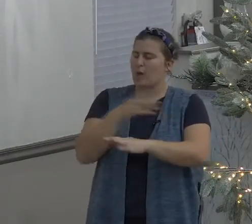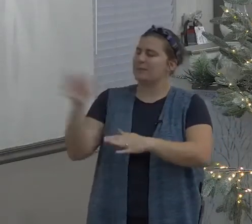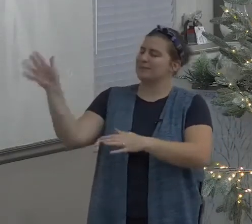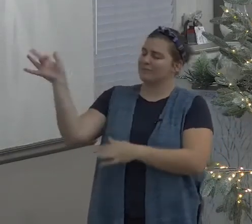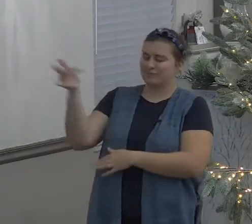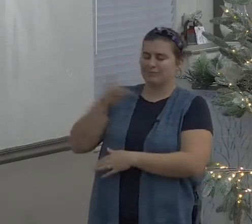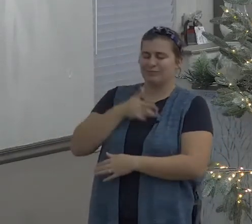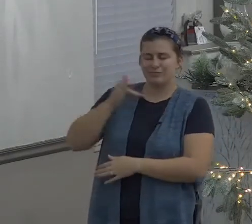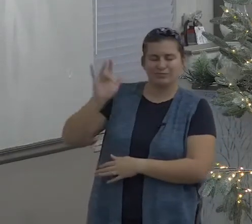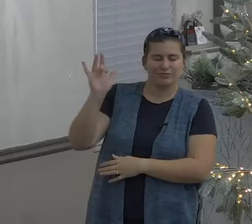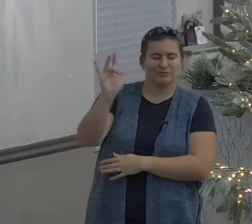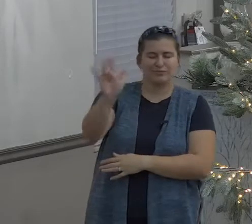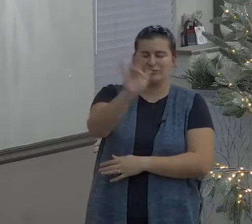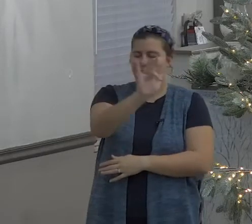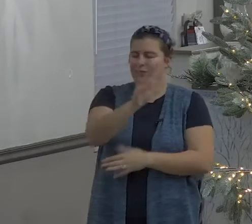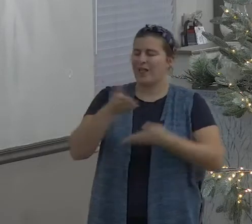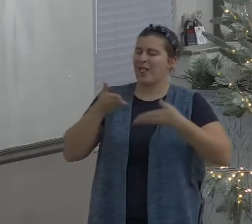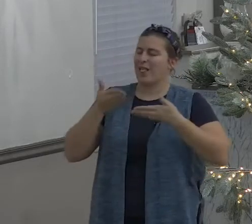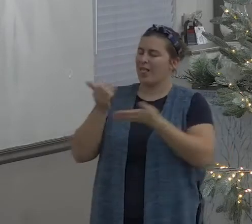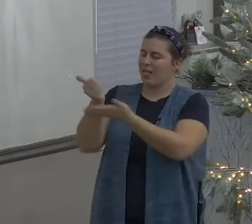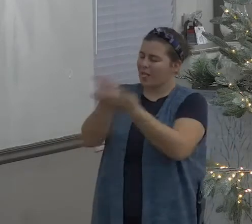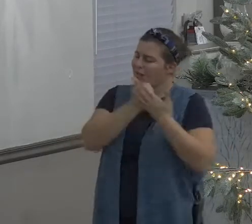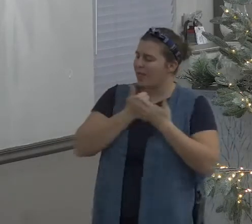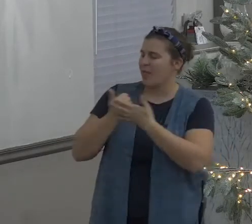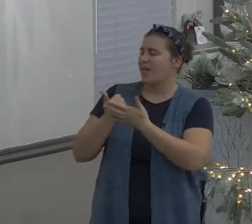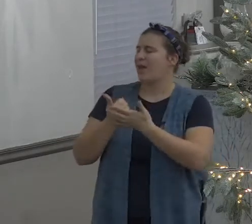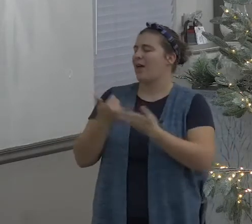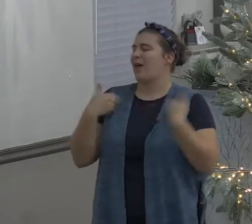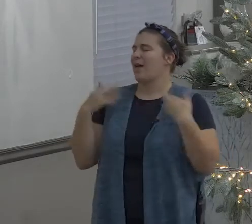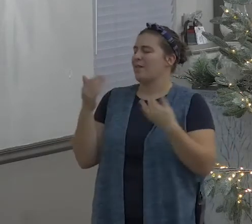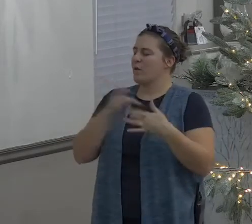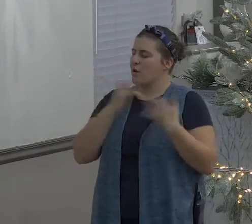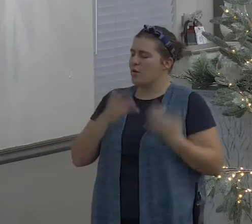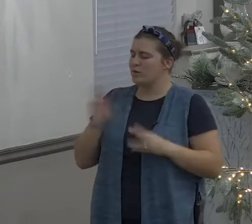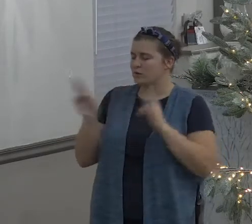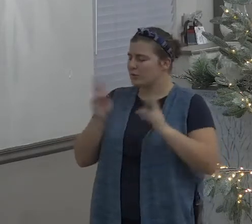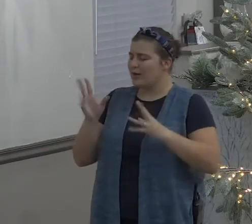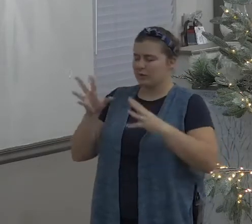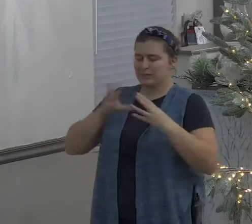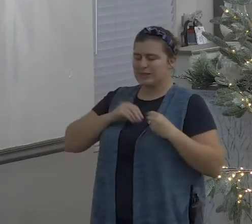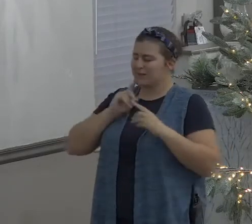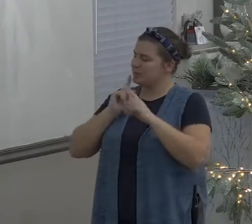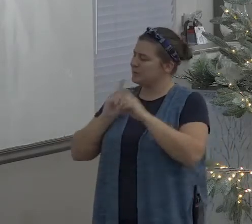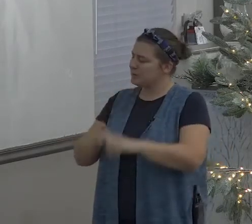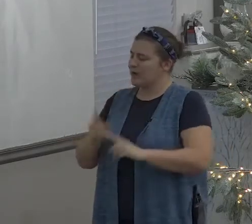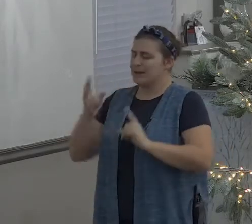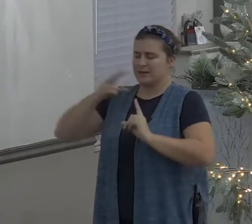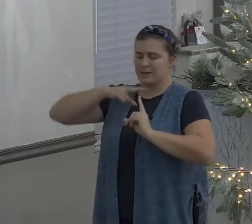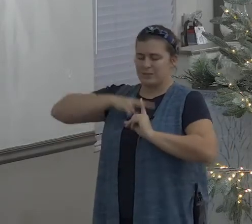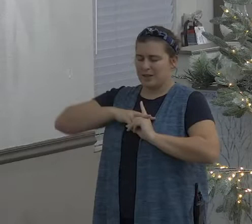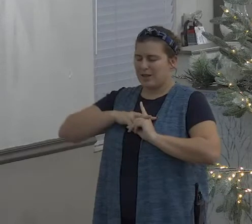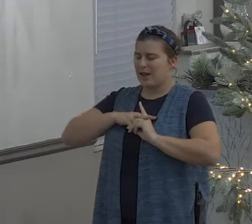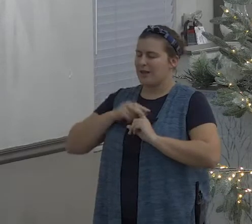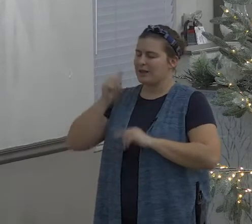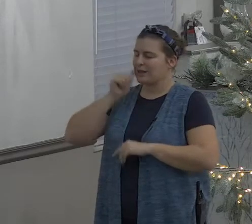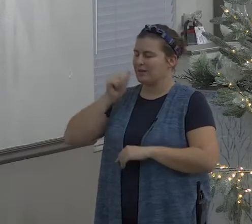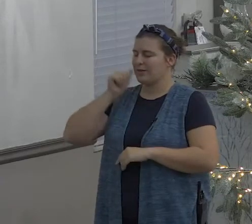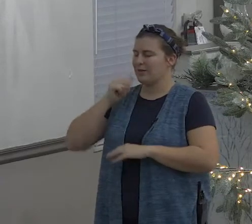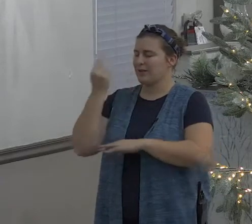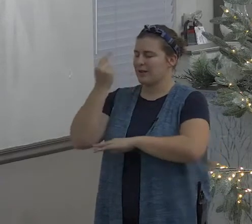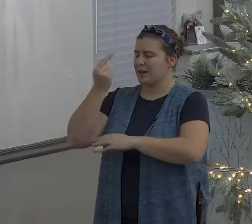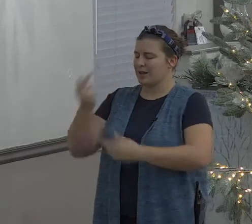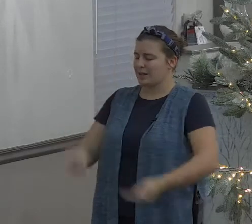help us this evening as we look a little closer to this great great Psalm and so Lord speak